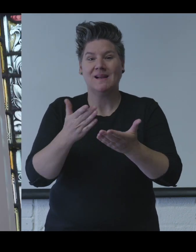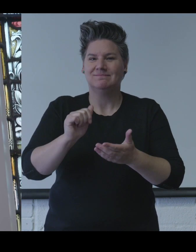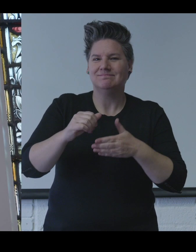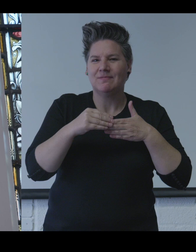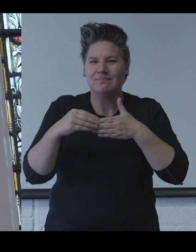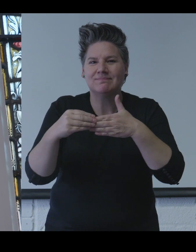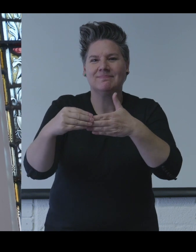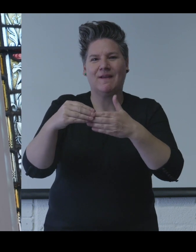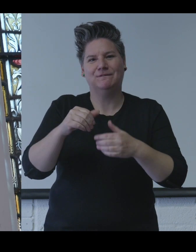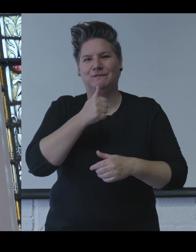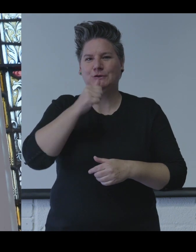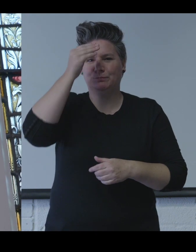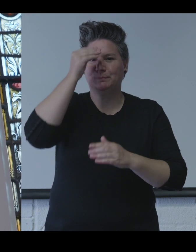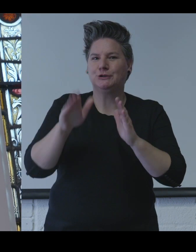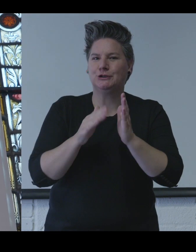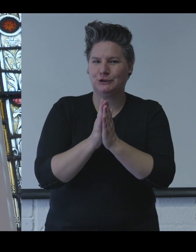divided society.